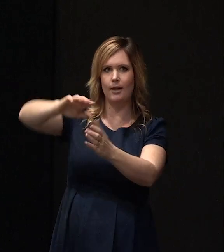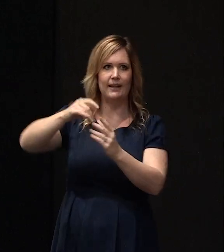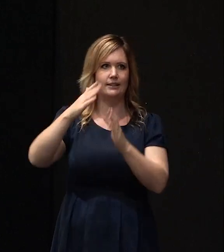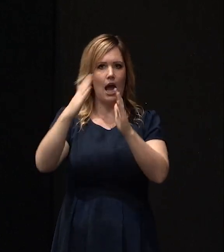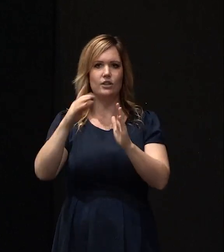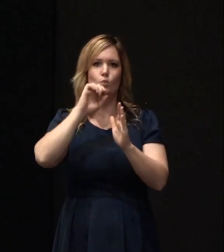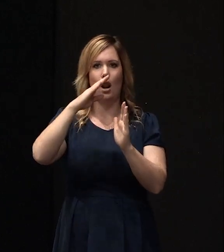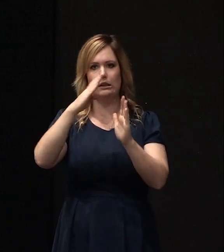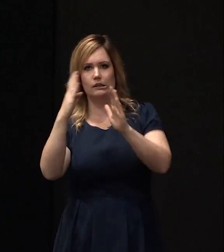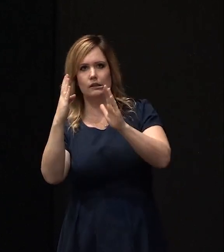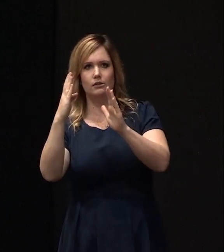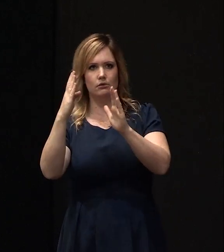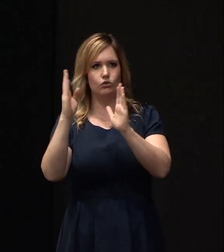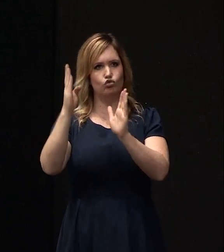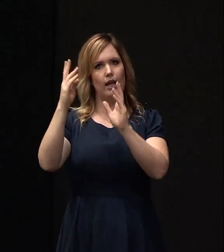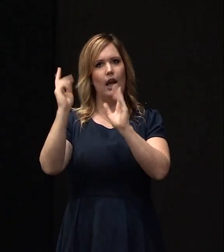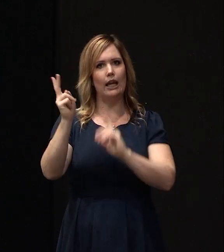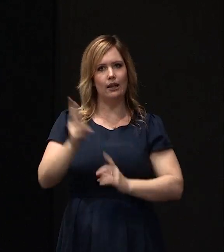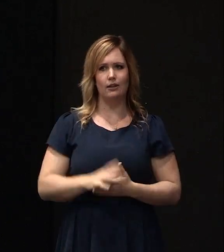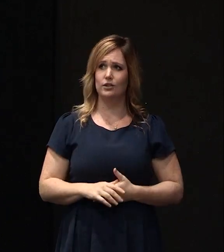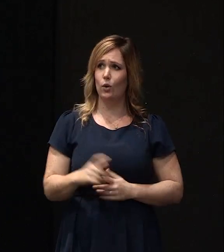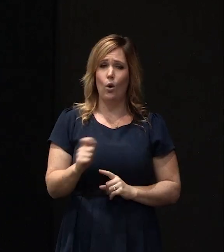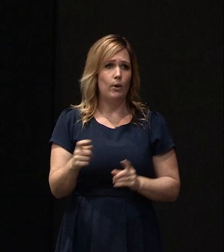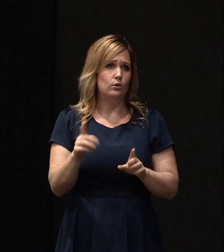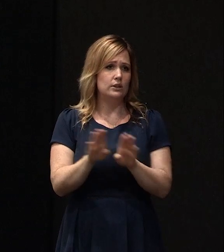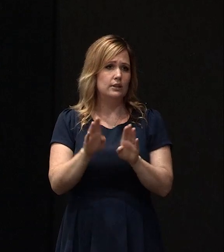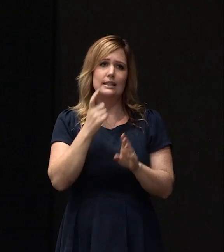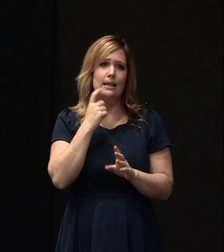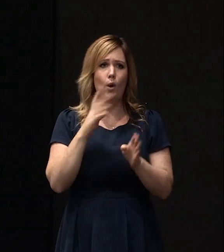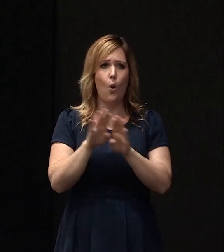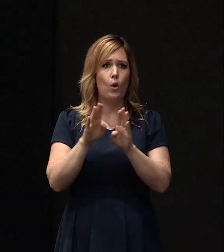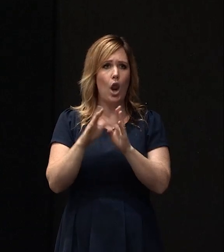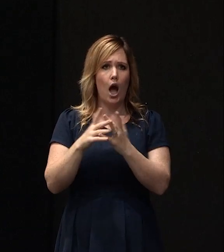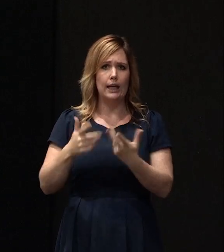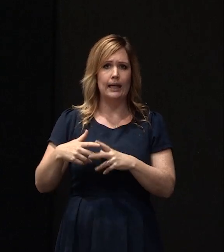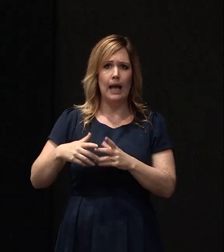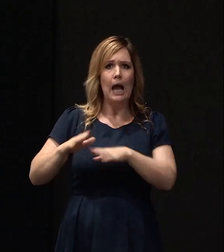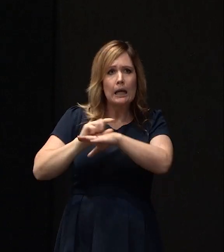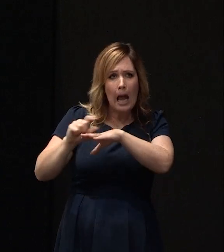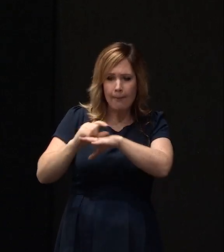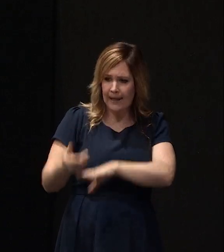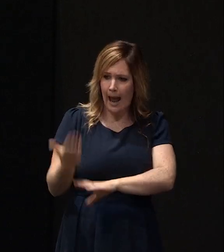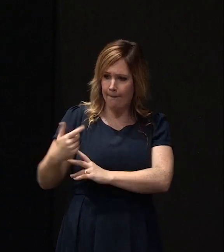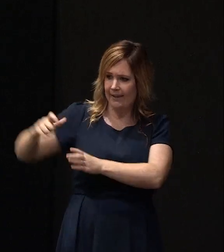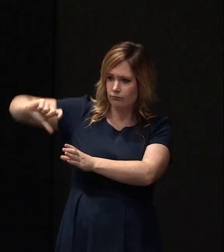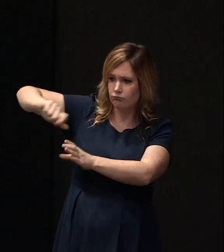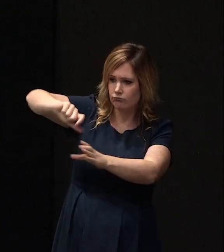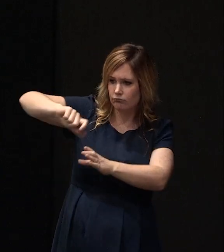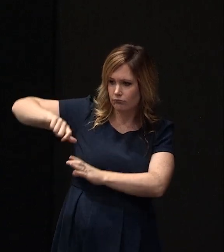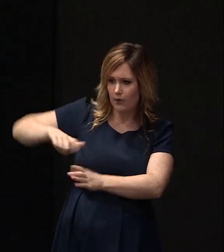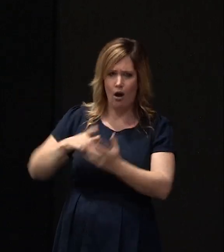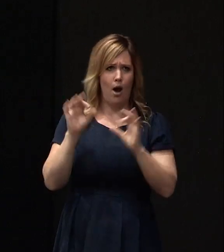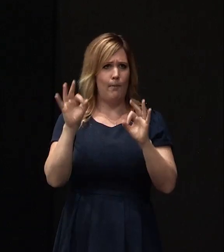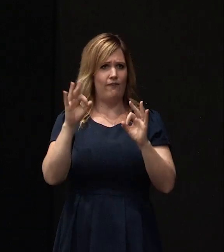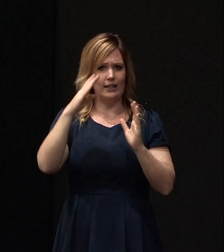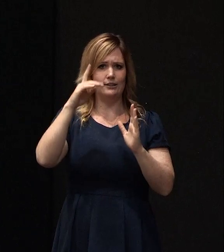that's, you know, and in fact, it's almost as simple as pull up the carpet, go get a really big spanner, wind up the bolts, and your house is re-leveled after a couple of days.